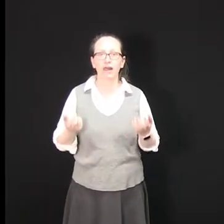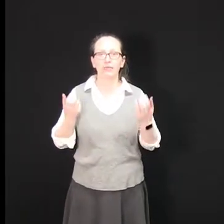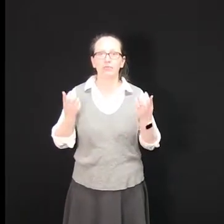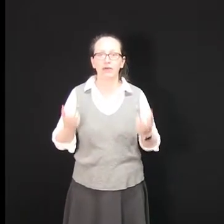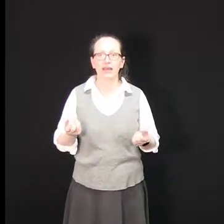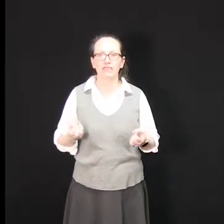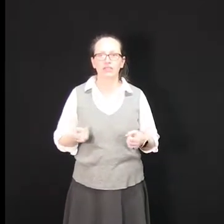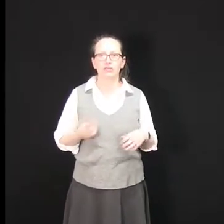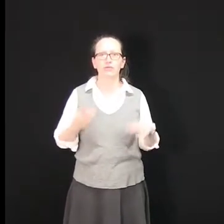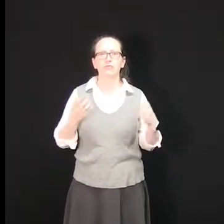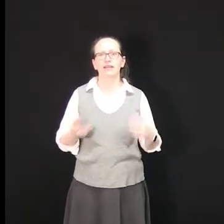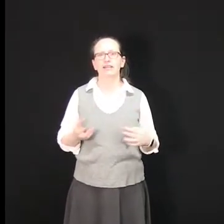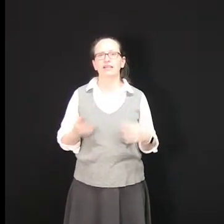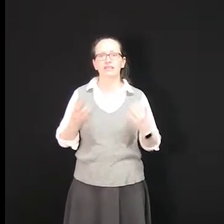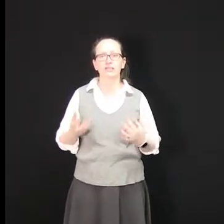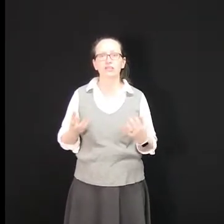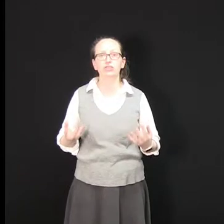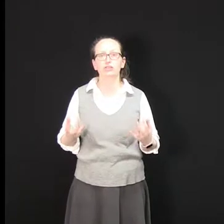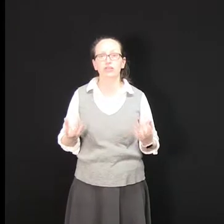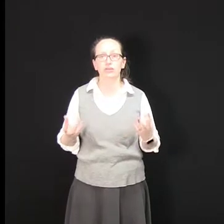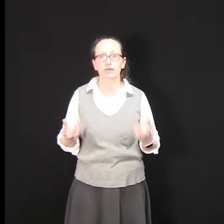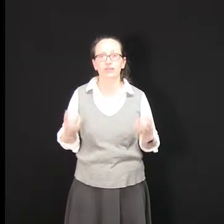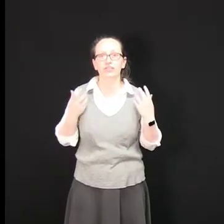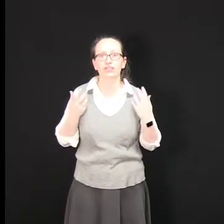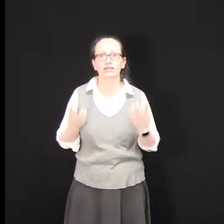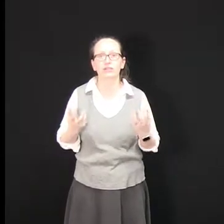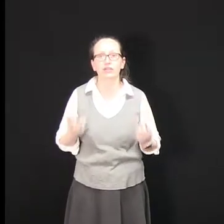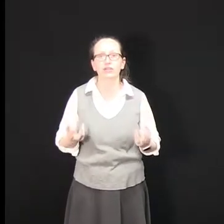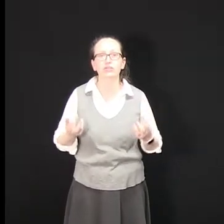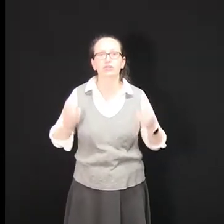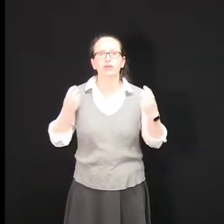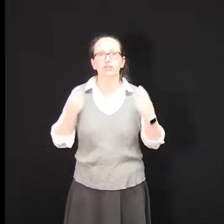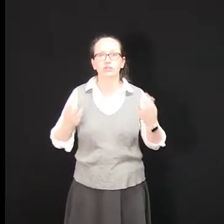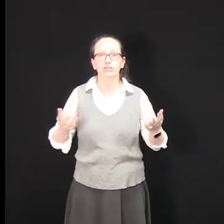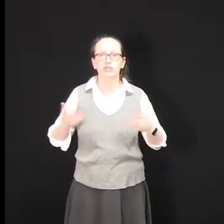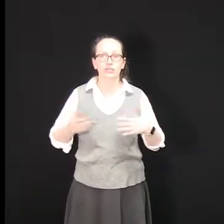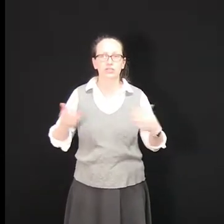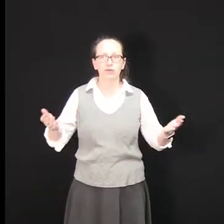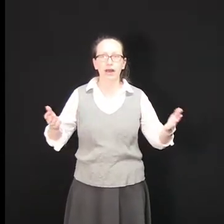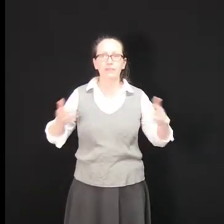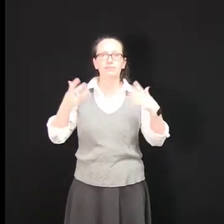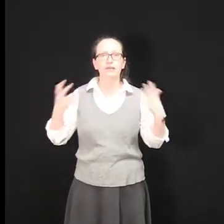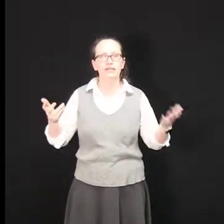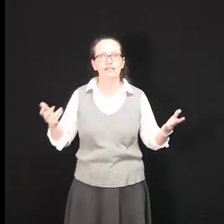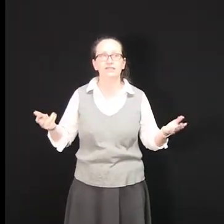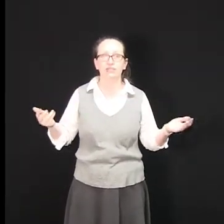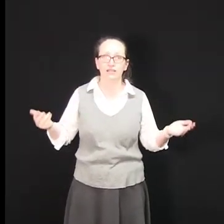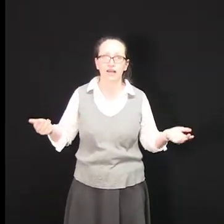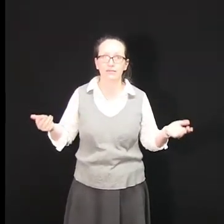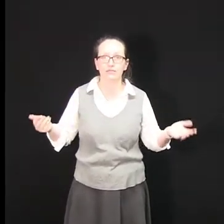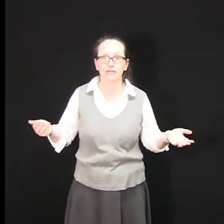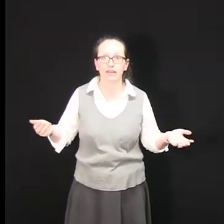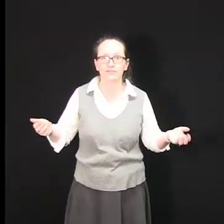waves so we'll write down the sinusoidal equation that can be used to describe many different types of waves.